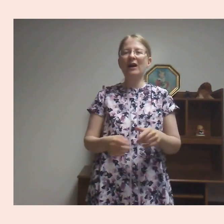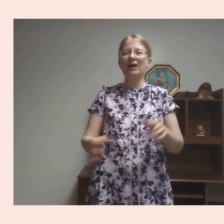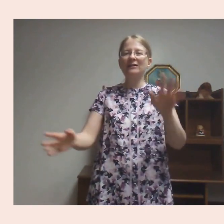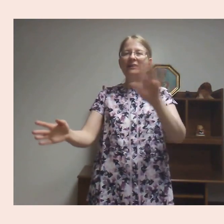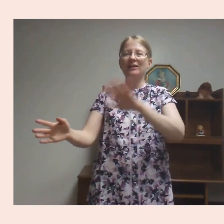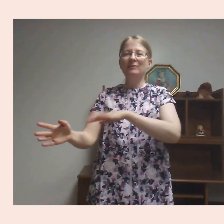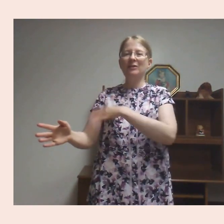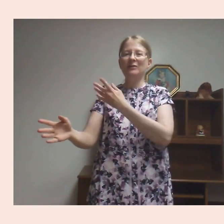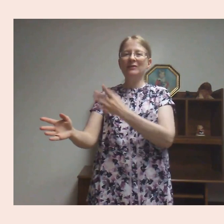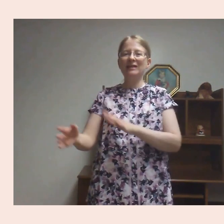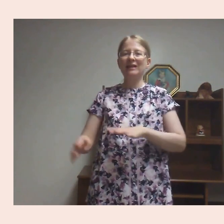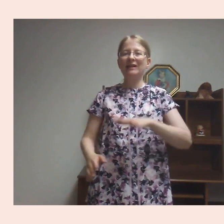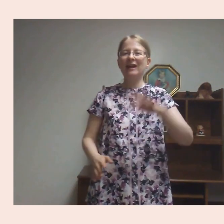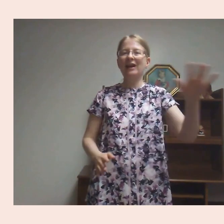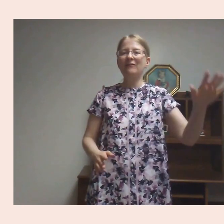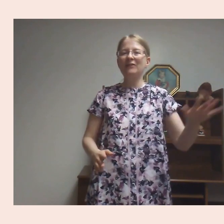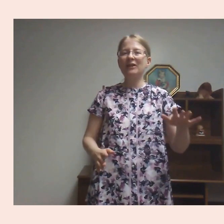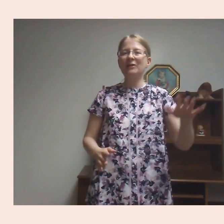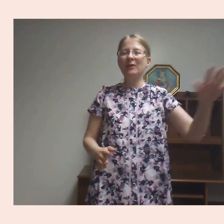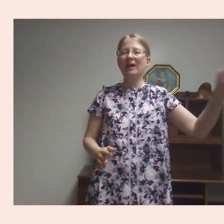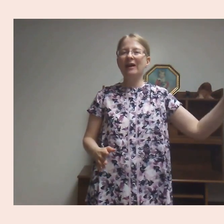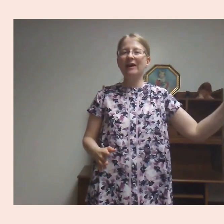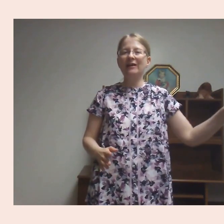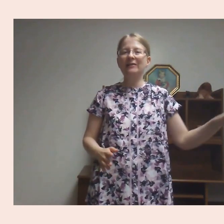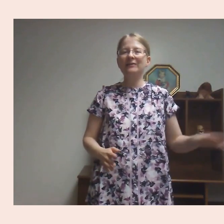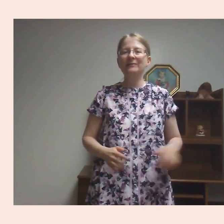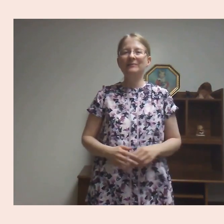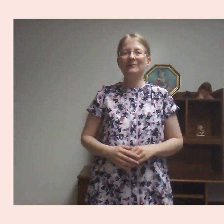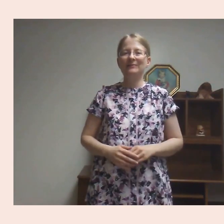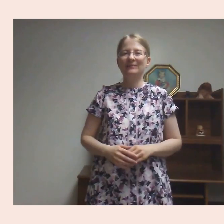heart, music everywhere.